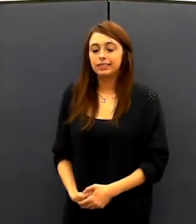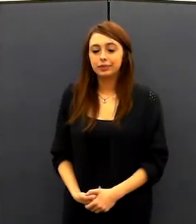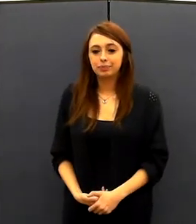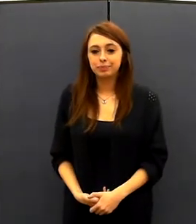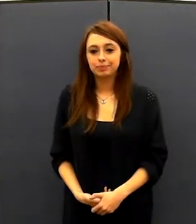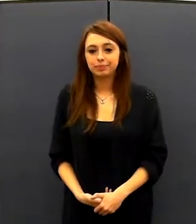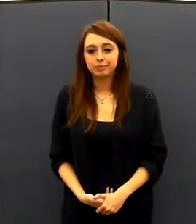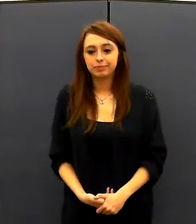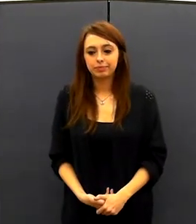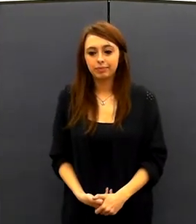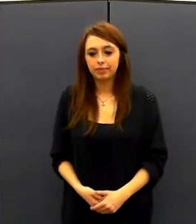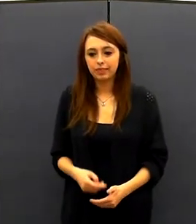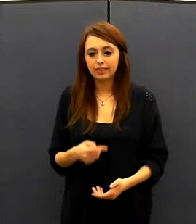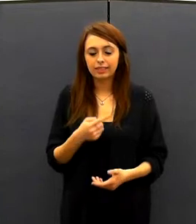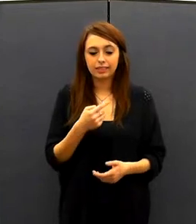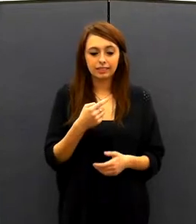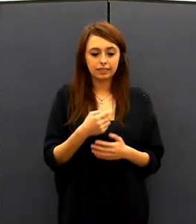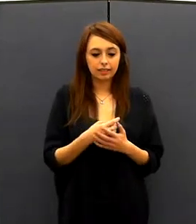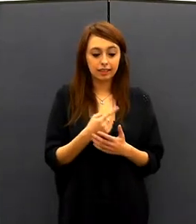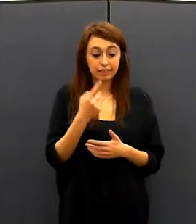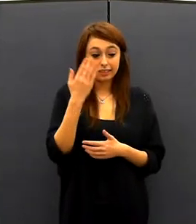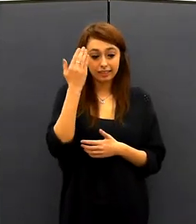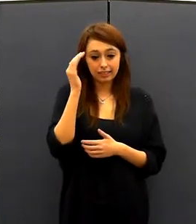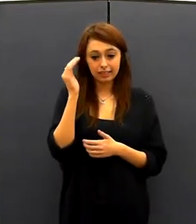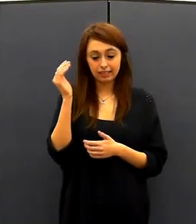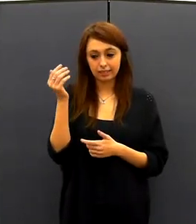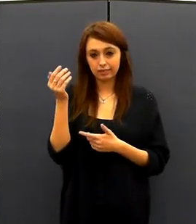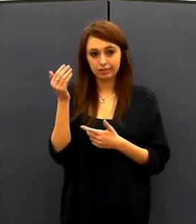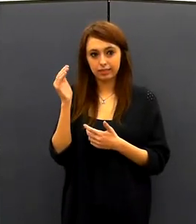caring and conscious that, okay, he's a senior. Maybe I should help him out.